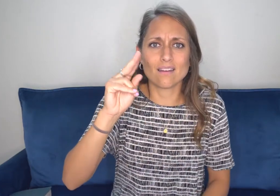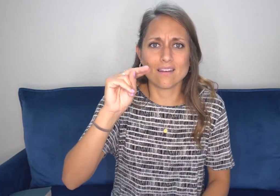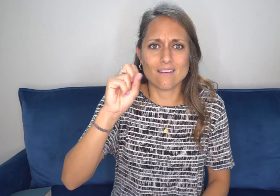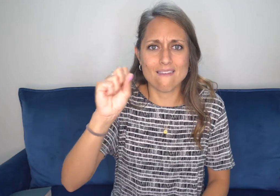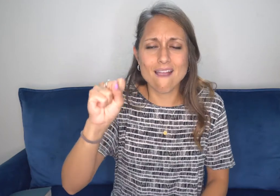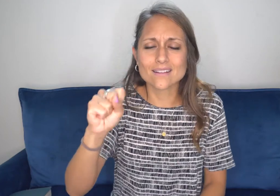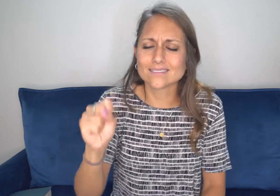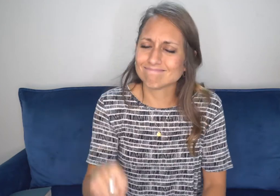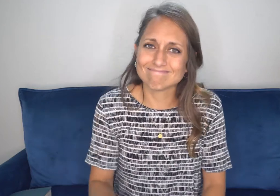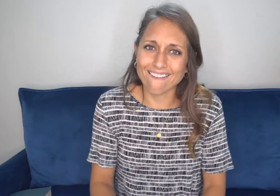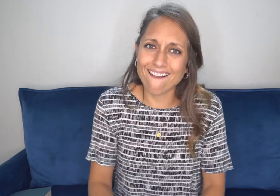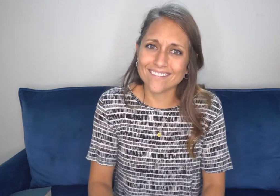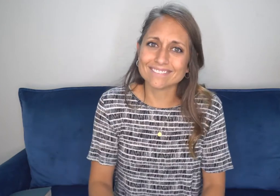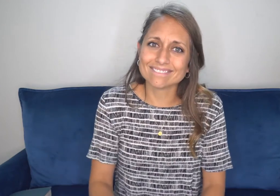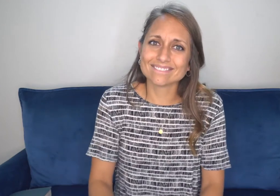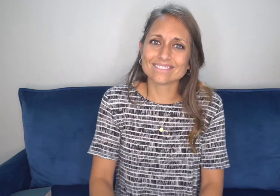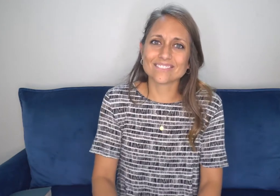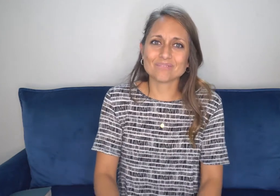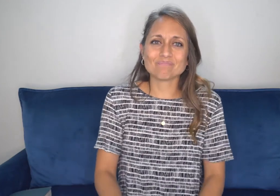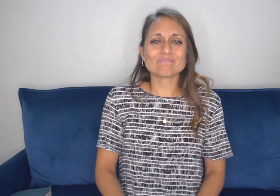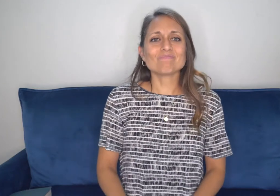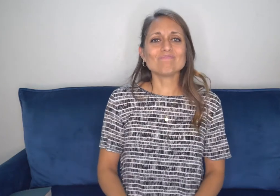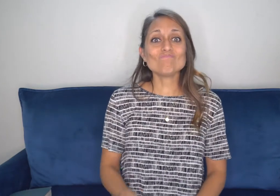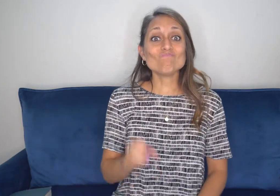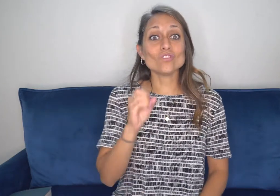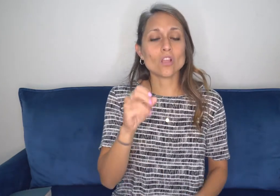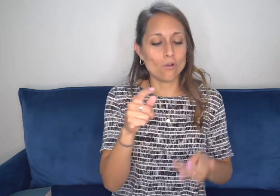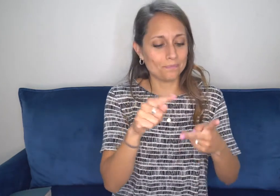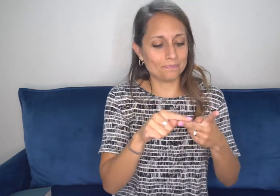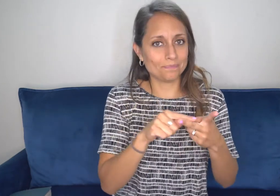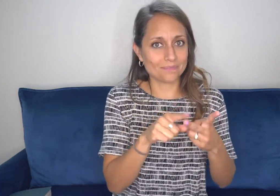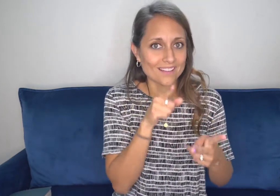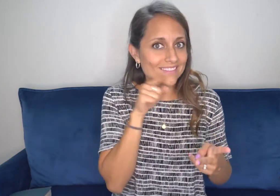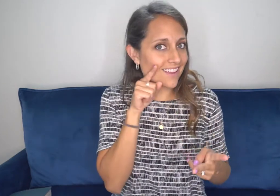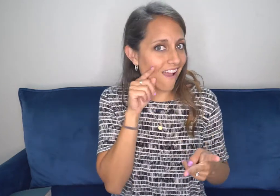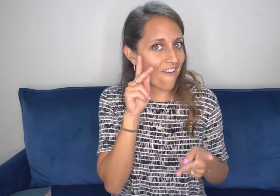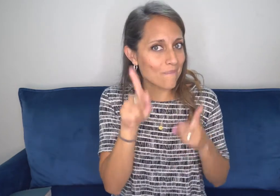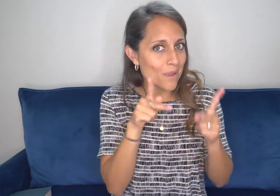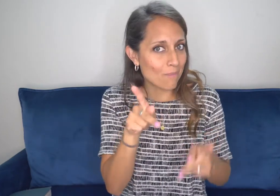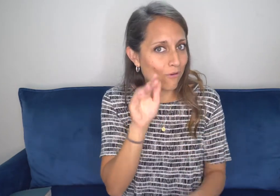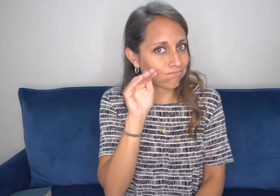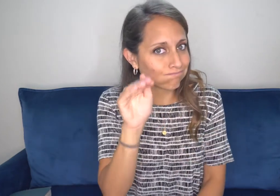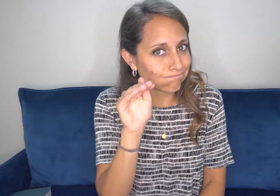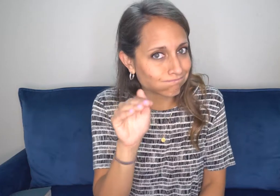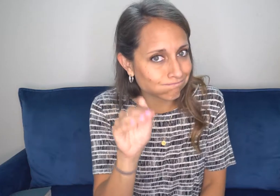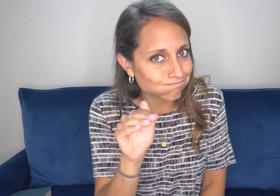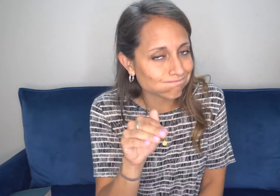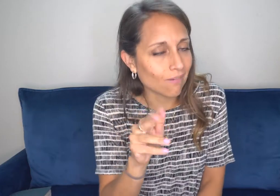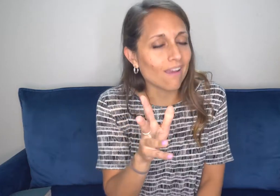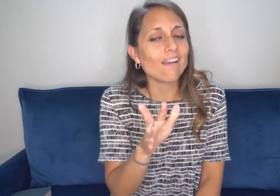to speak to show his love and to show the kindness of the Lord. So,